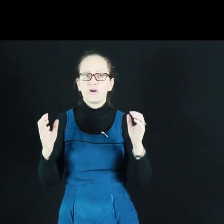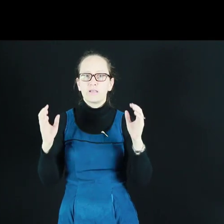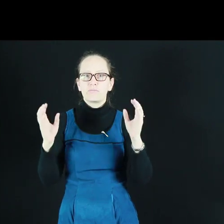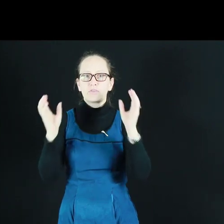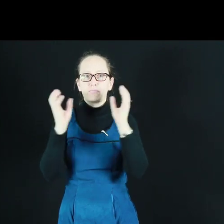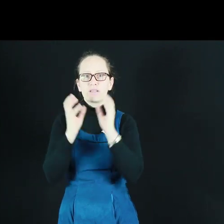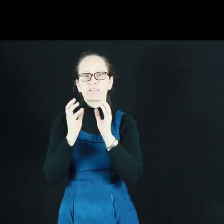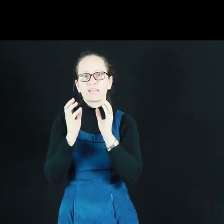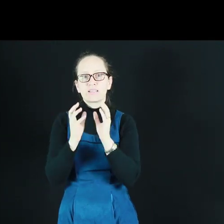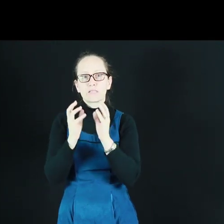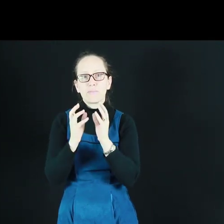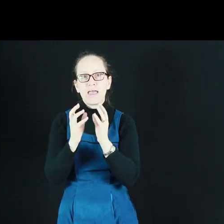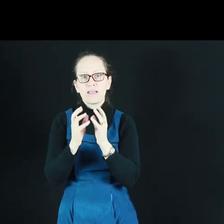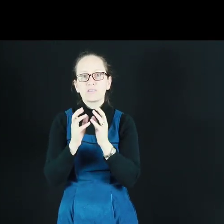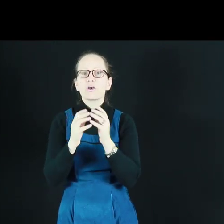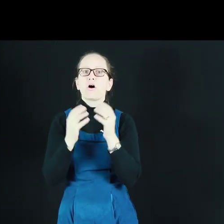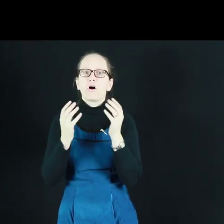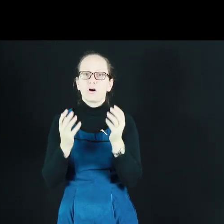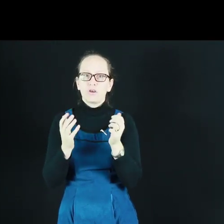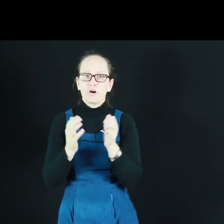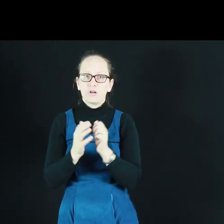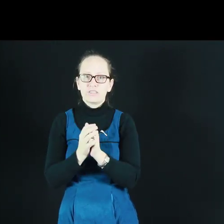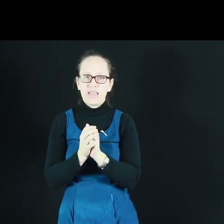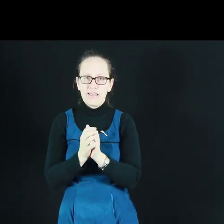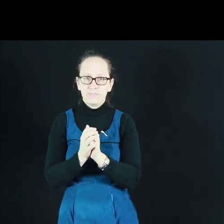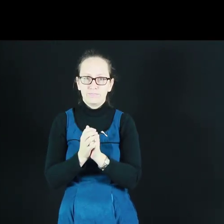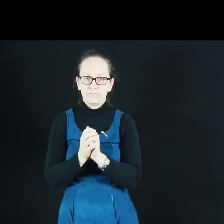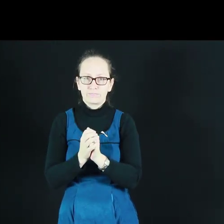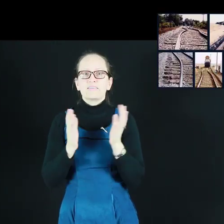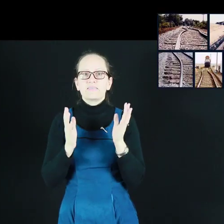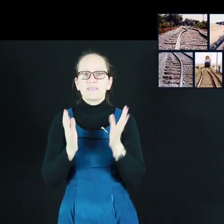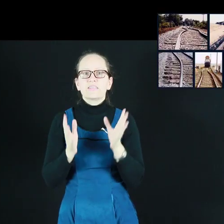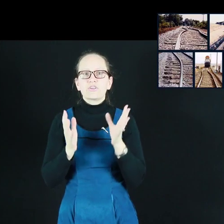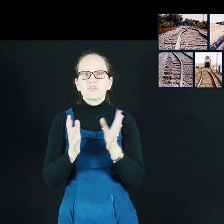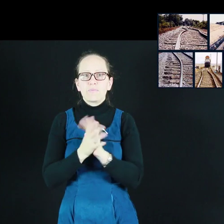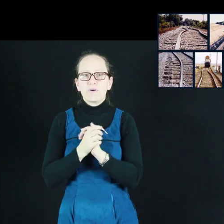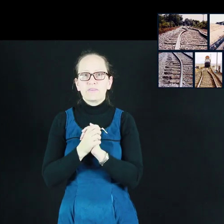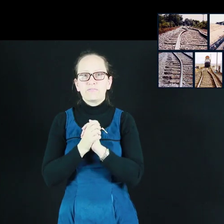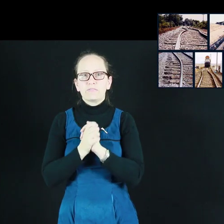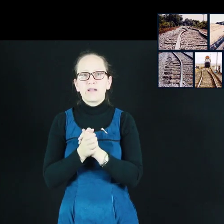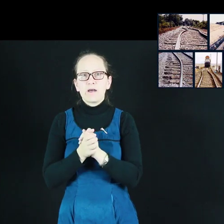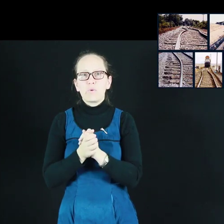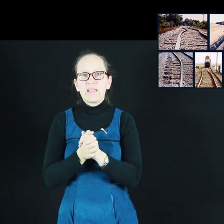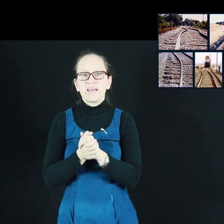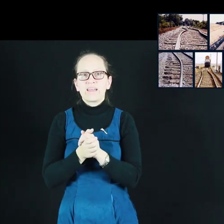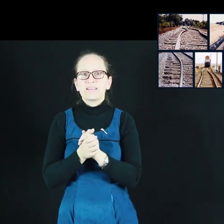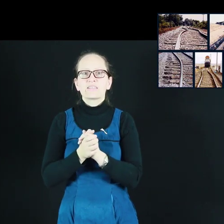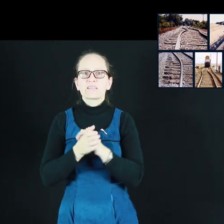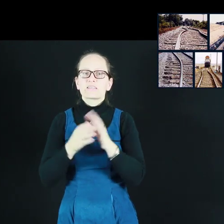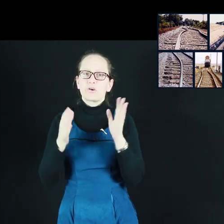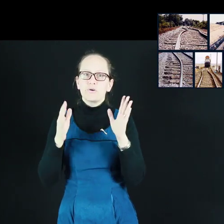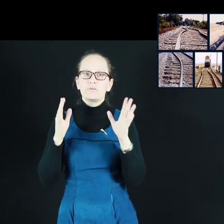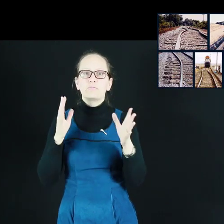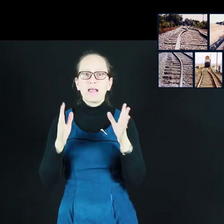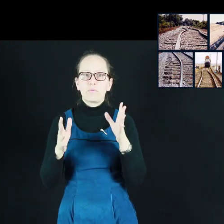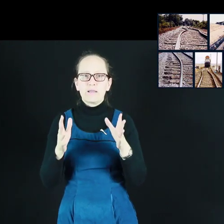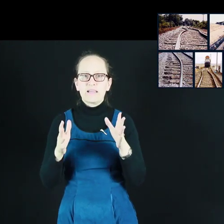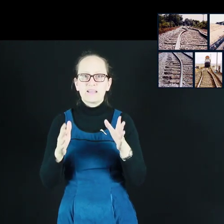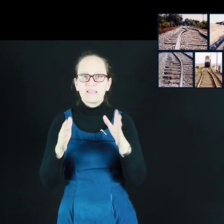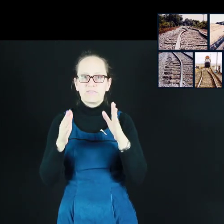volume of the bricks can expand on a hot day. This is also important for railway lines. So railway lines have